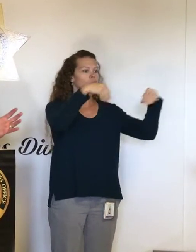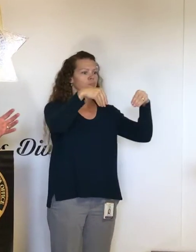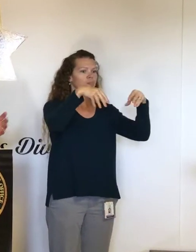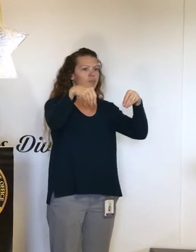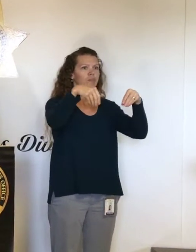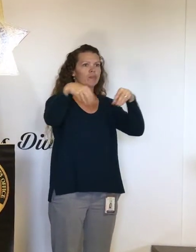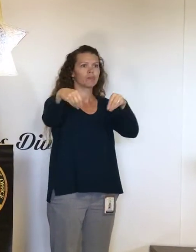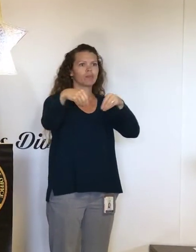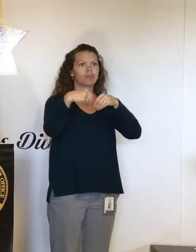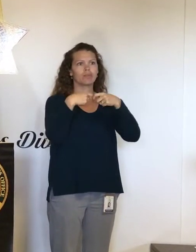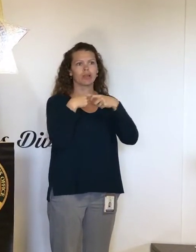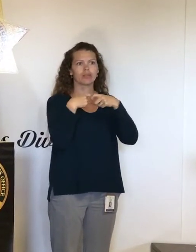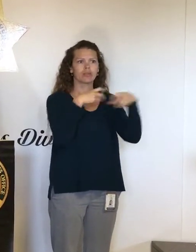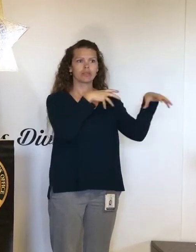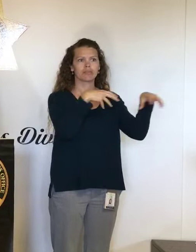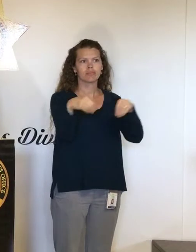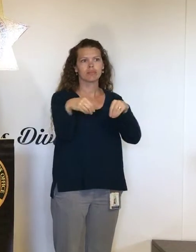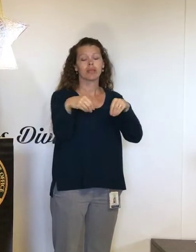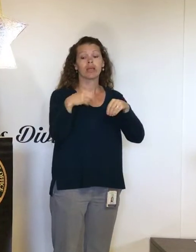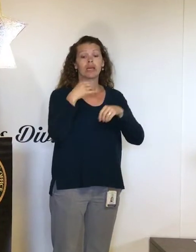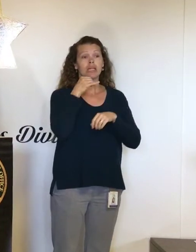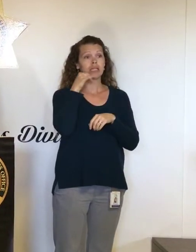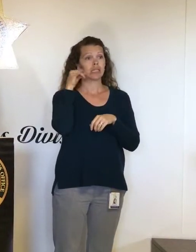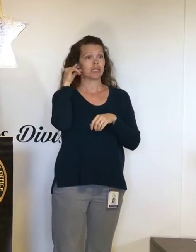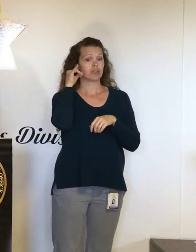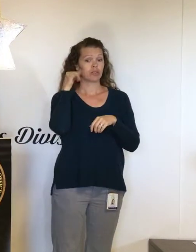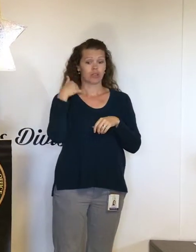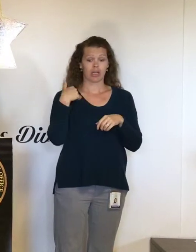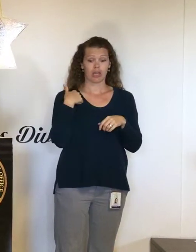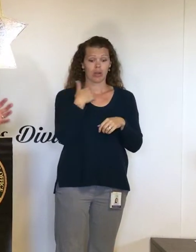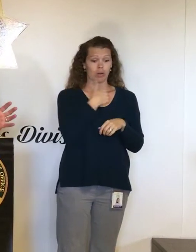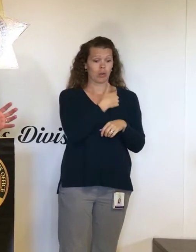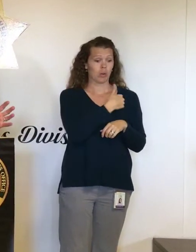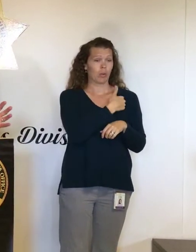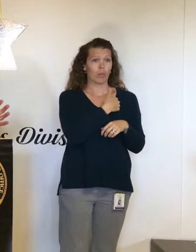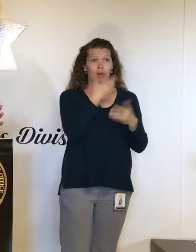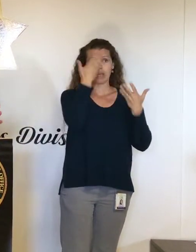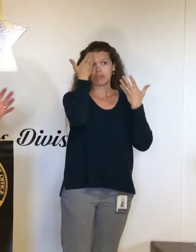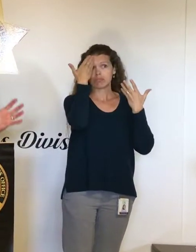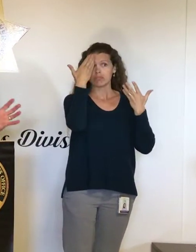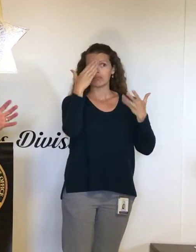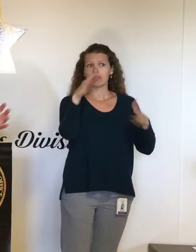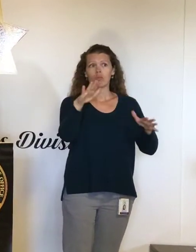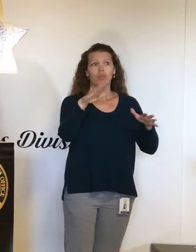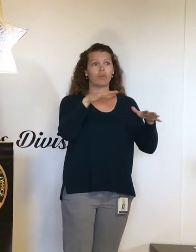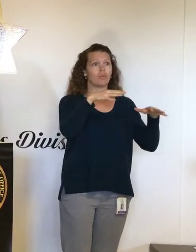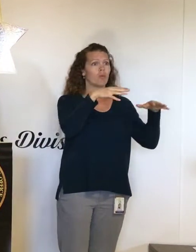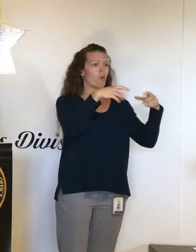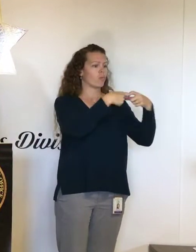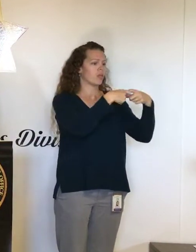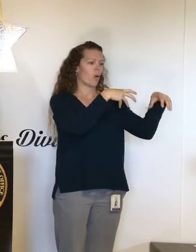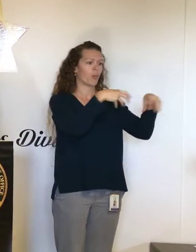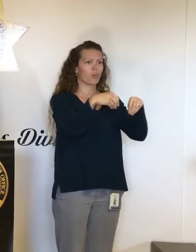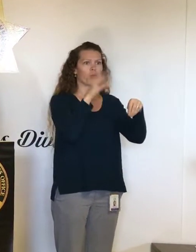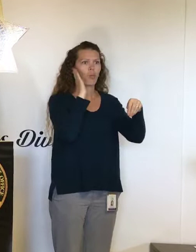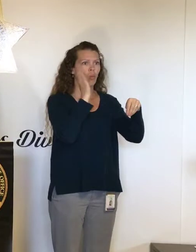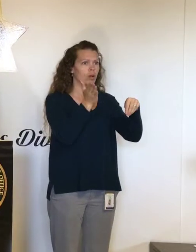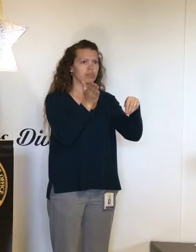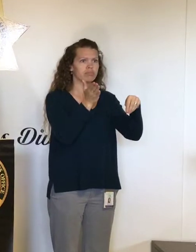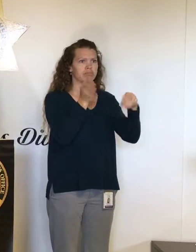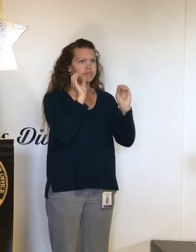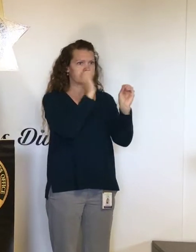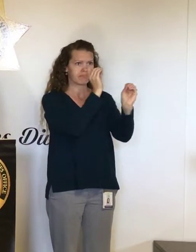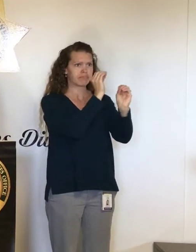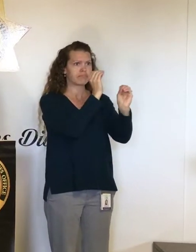As of yesterday, we were not even being considered as a Public Safety Power Shutoff area. were notified by PG&E